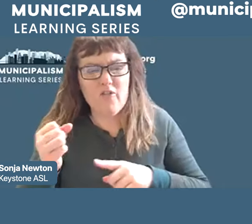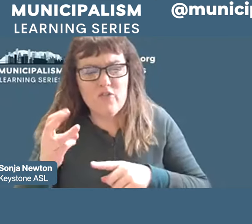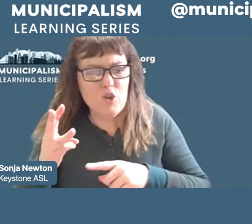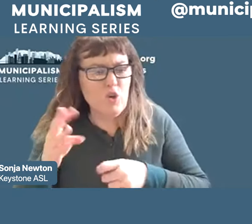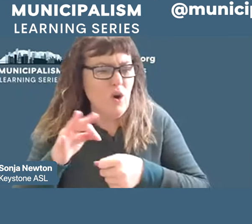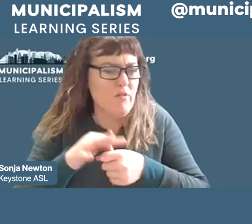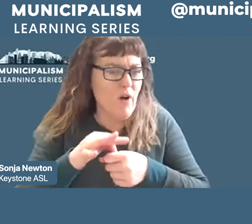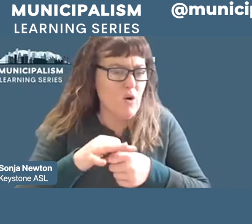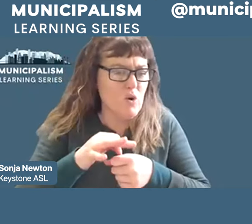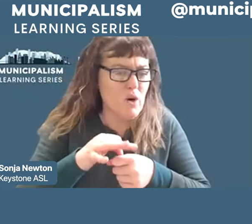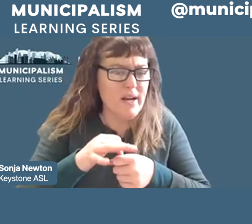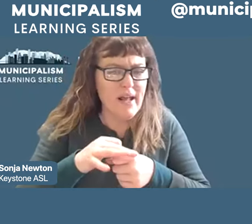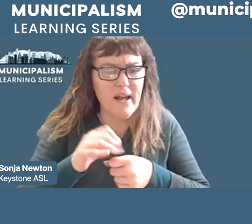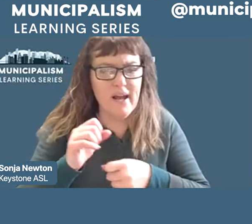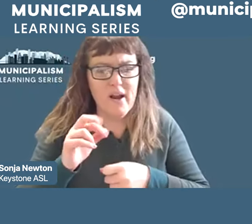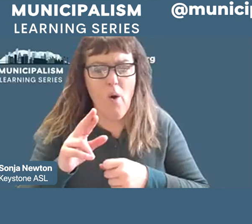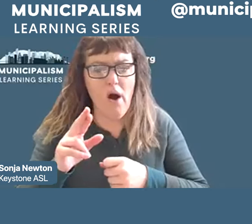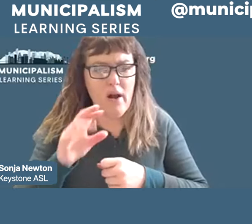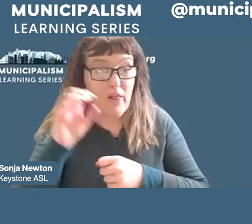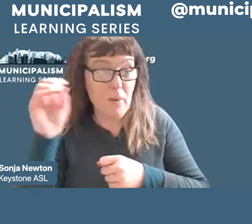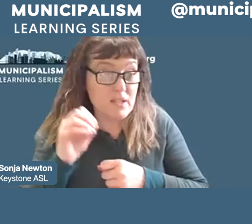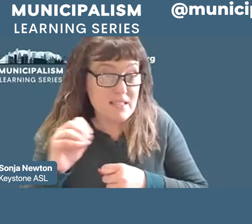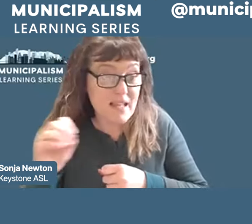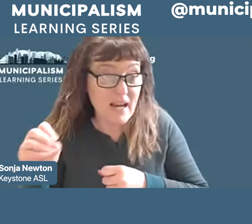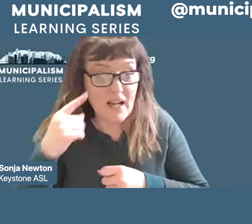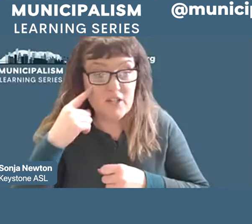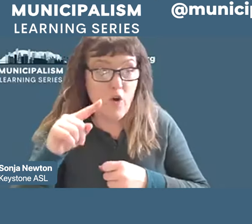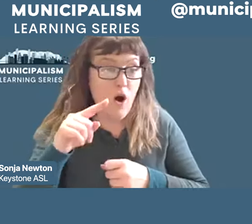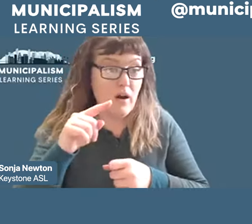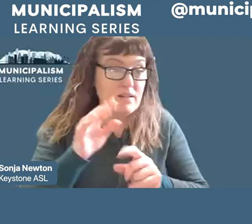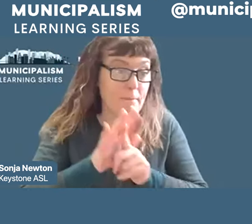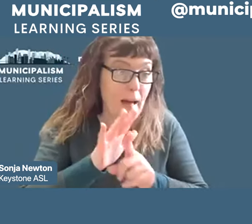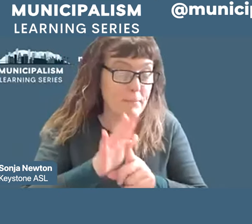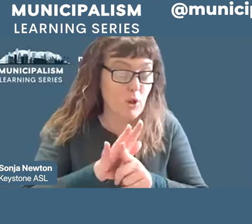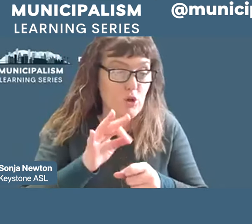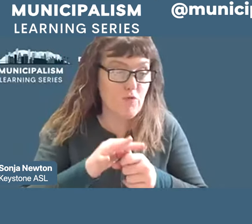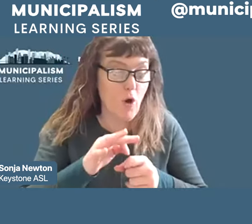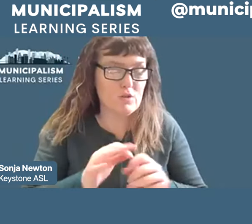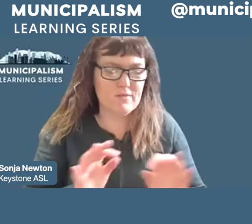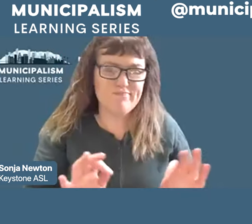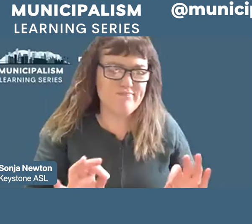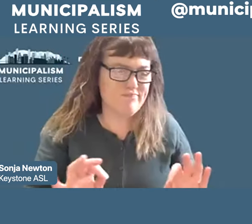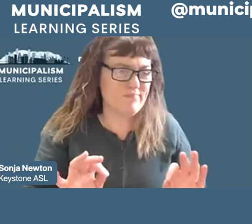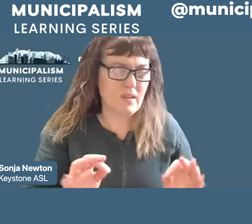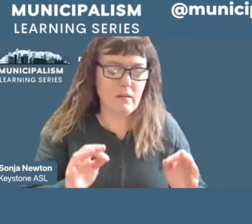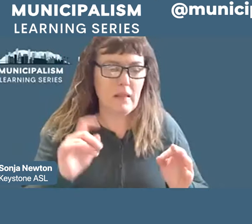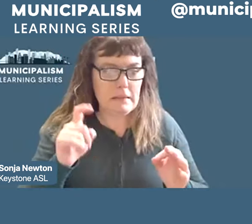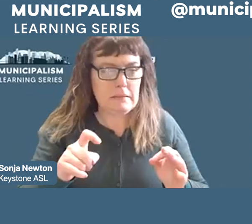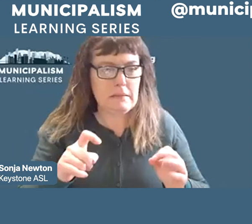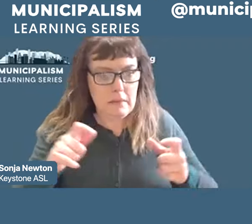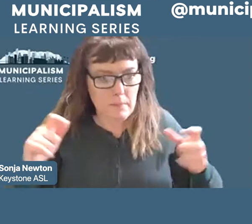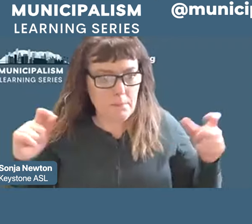of the popular vote seems inadequate for the transformative changes that we aspire to.